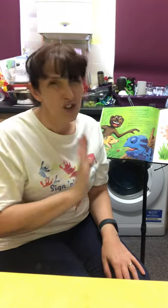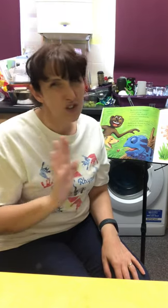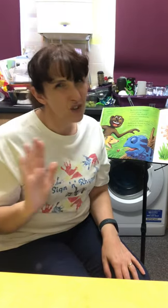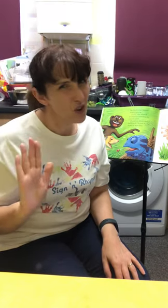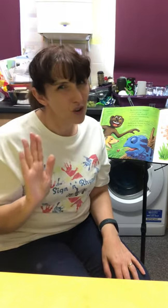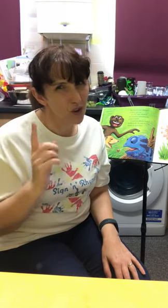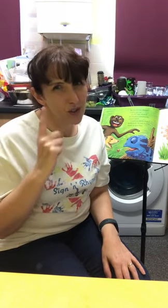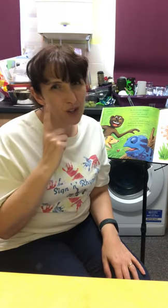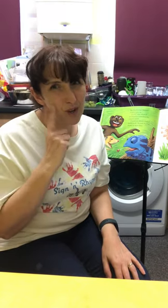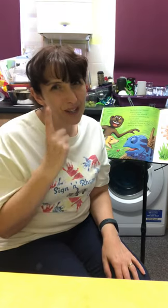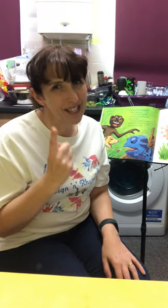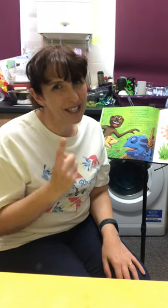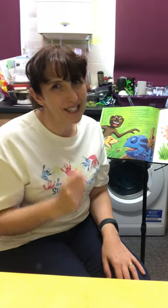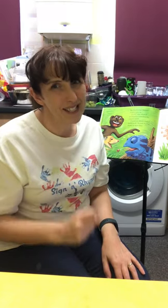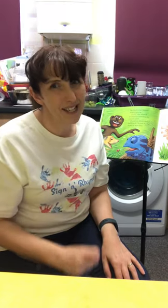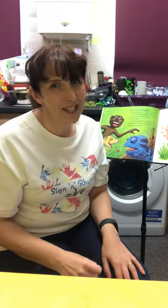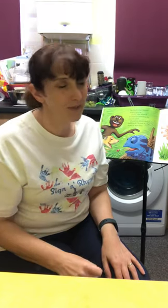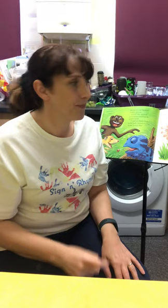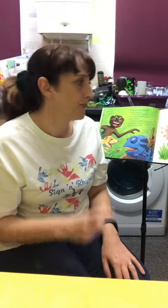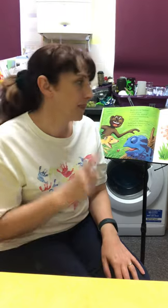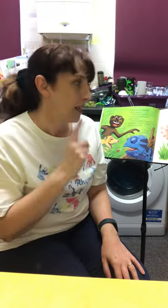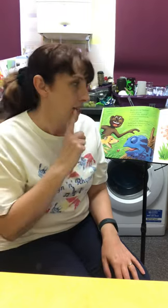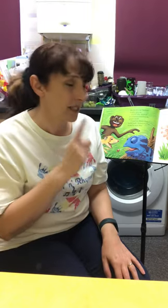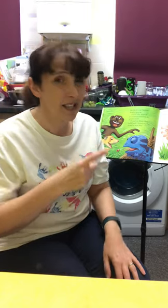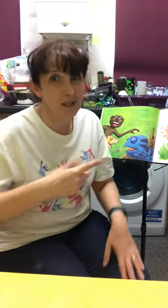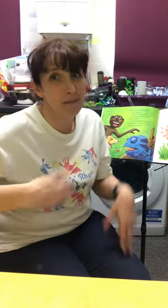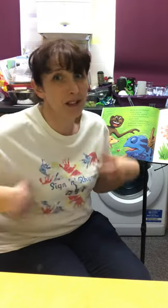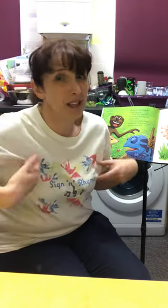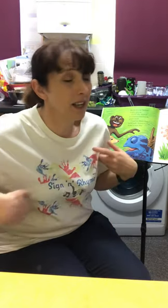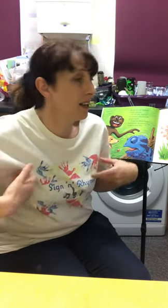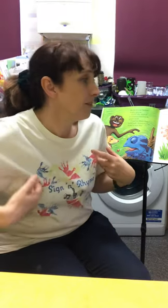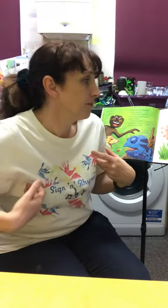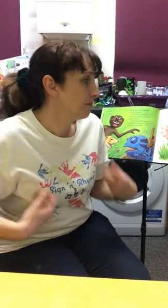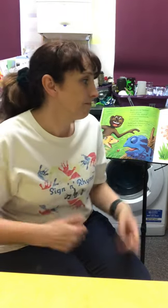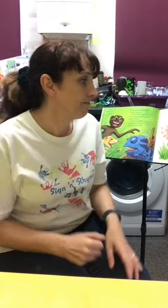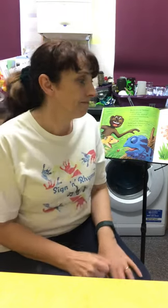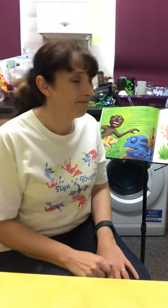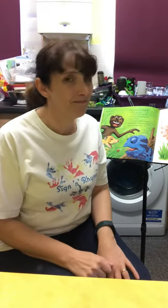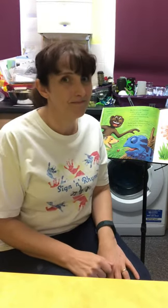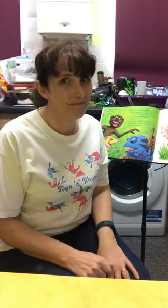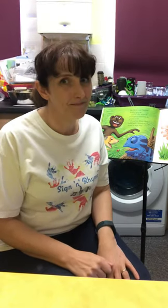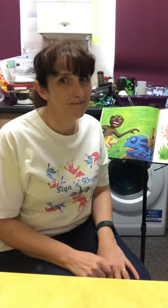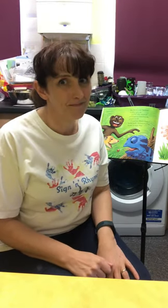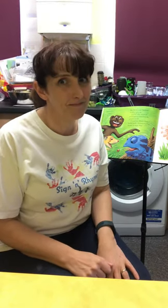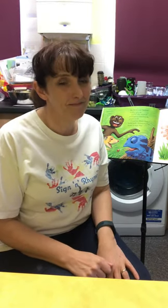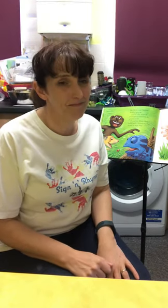Not so easy, said monkey. Hmm.